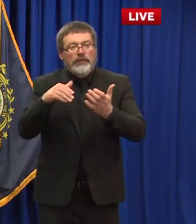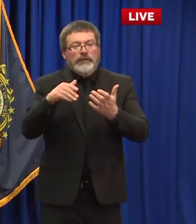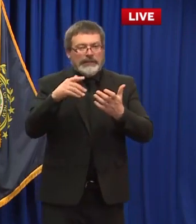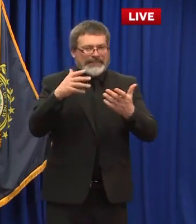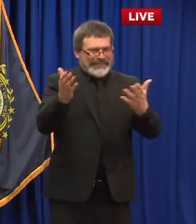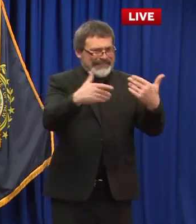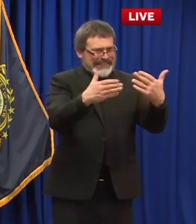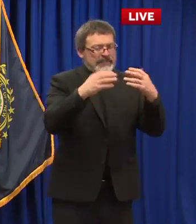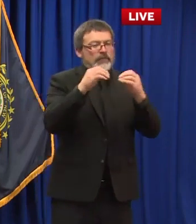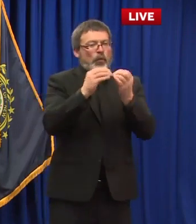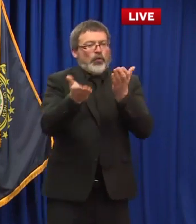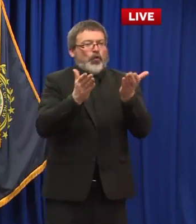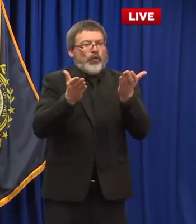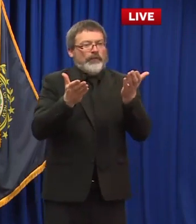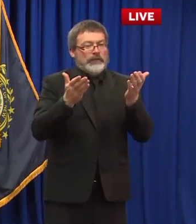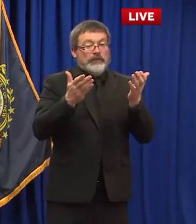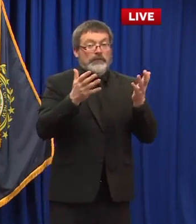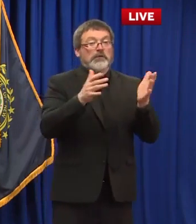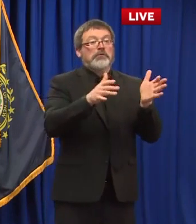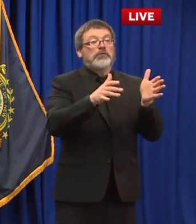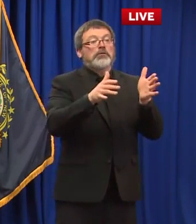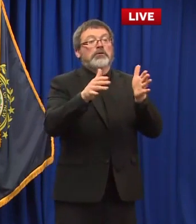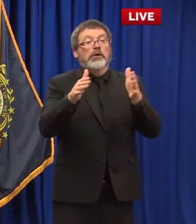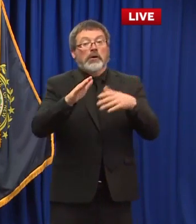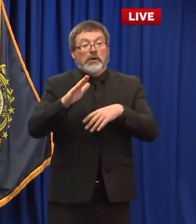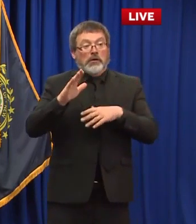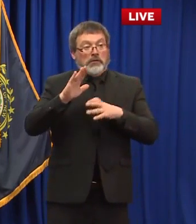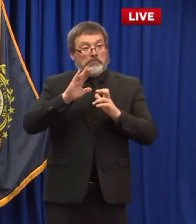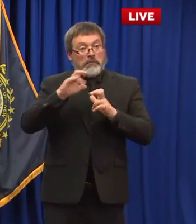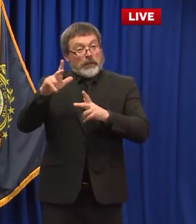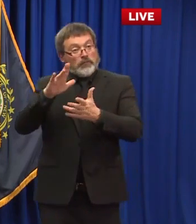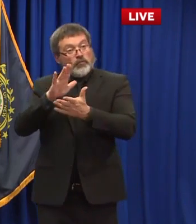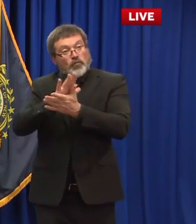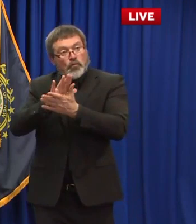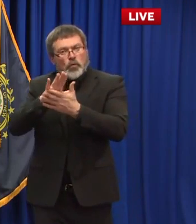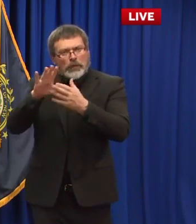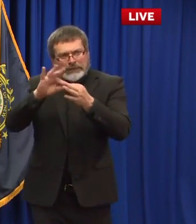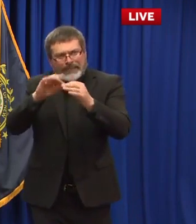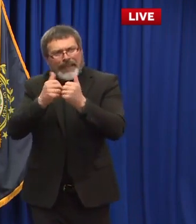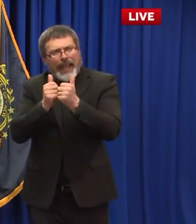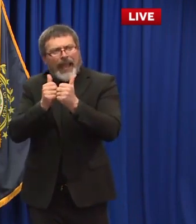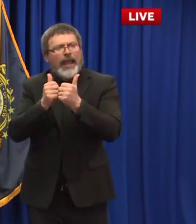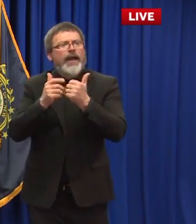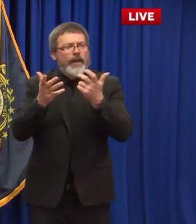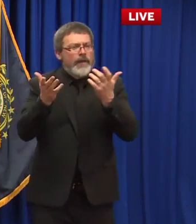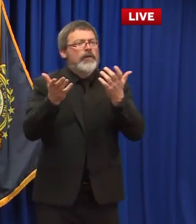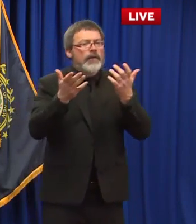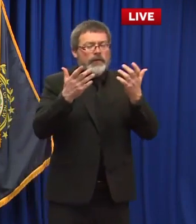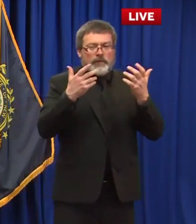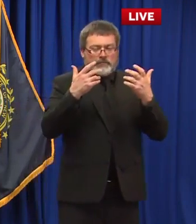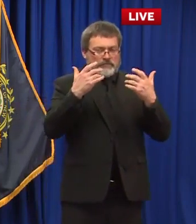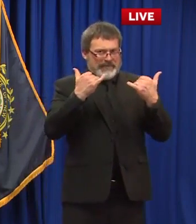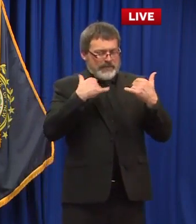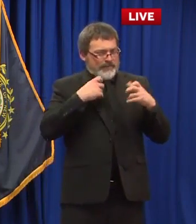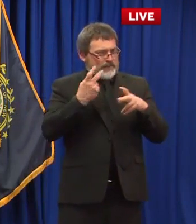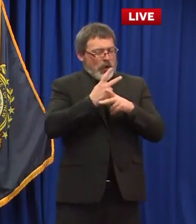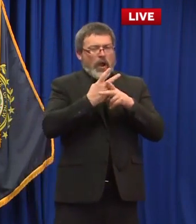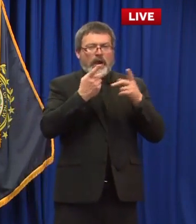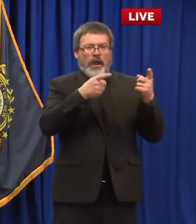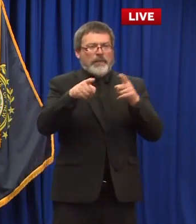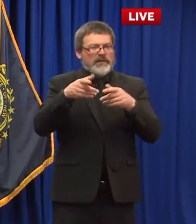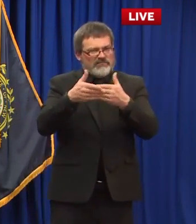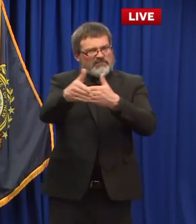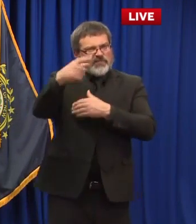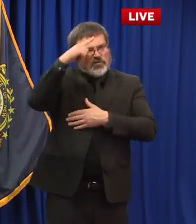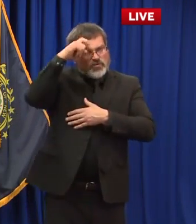kids come back to school i think we'll have a better assessment of what what has really happened and how they've done over the summer and during remote learning and if additional protection